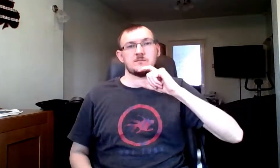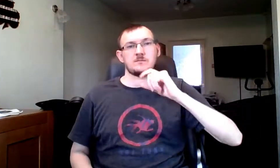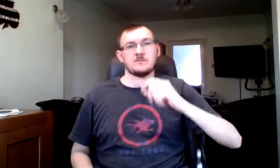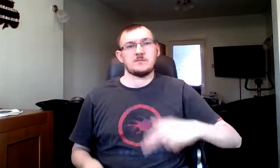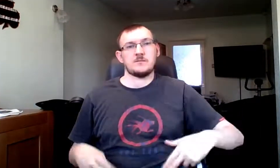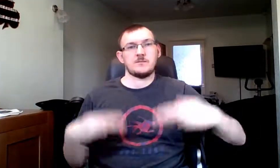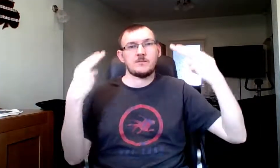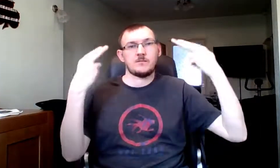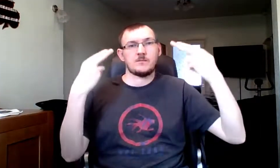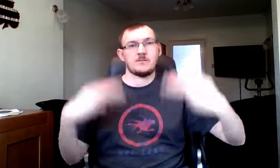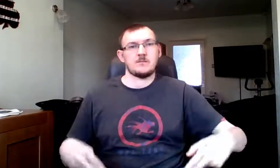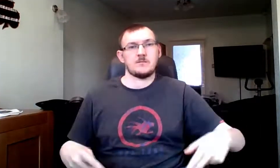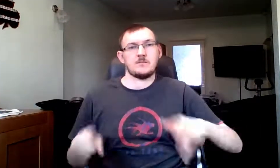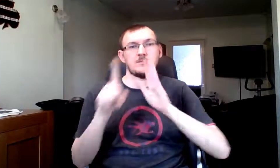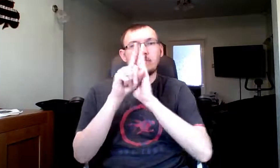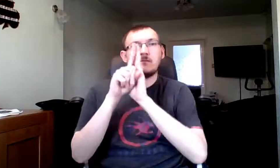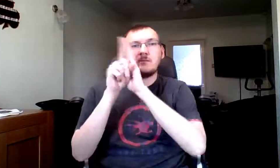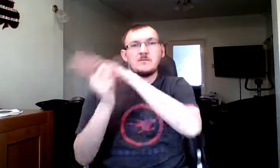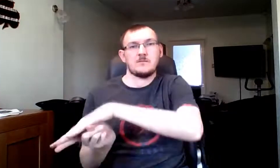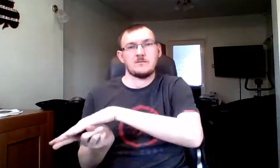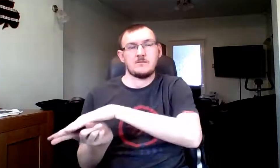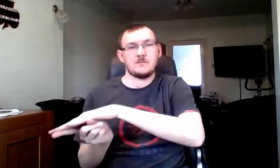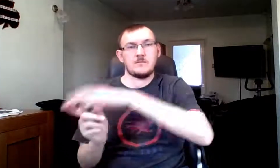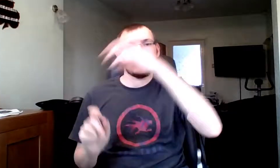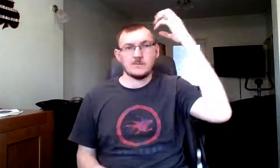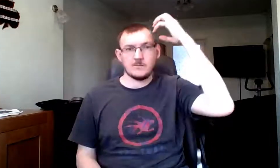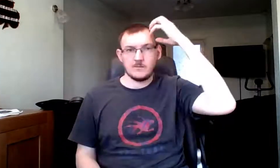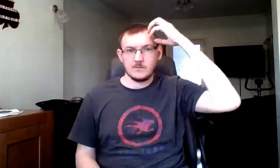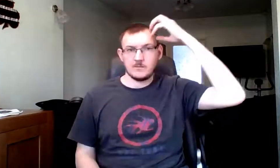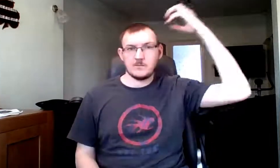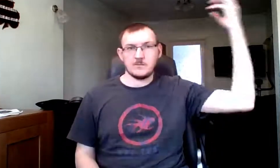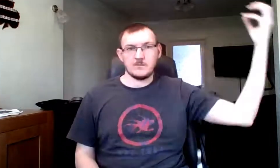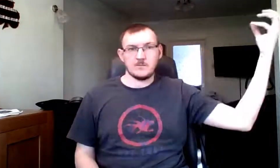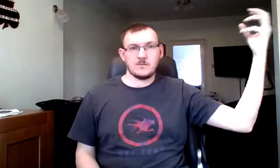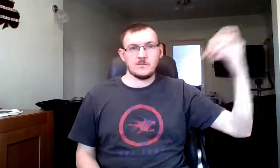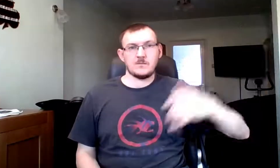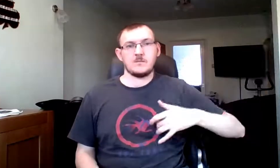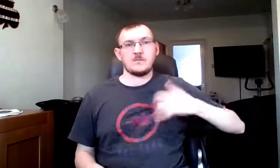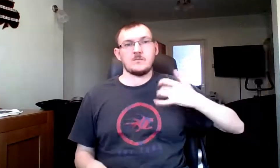To be continued